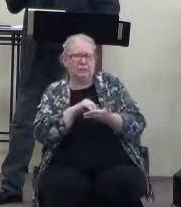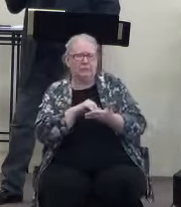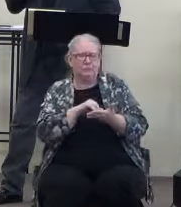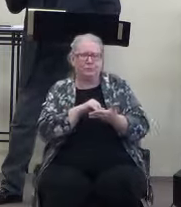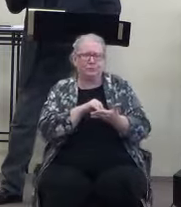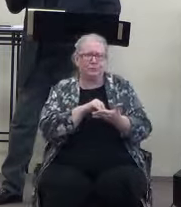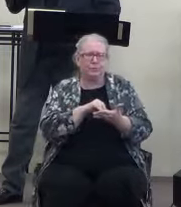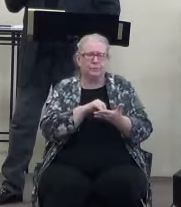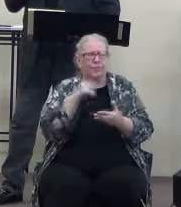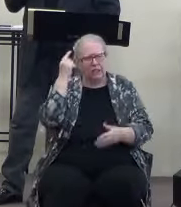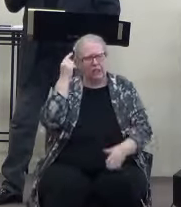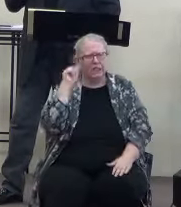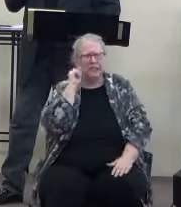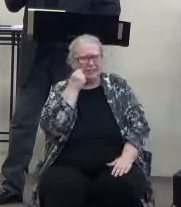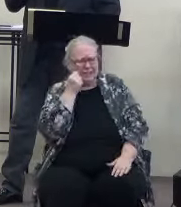old things in my life.